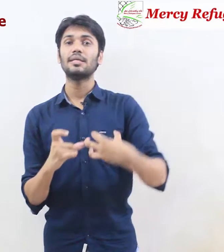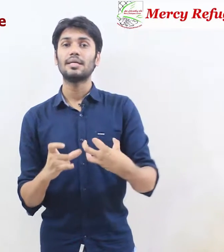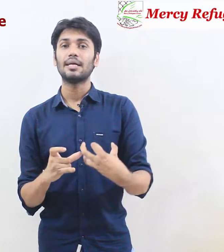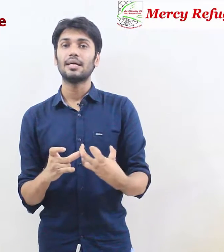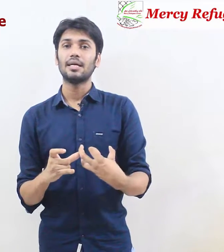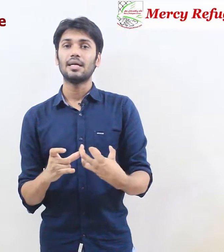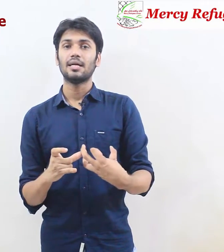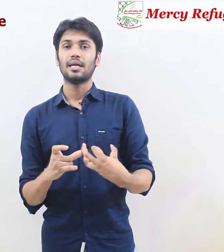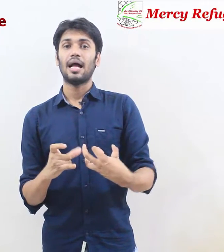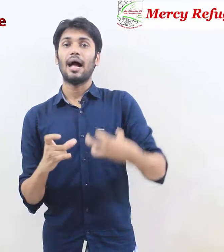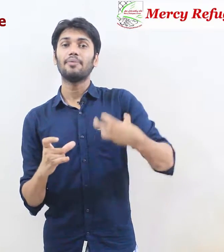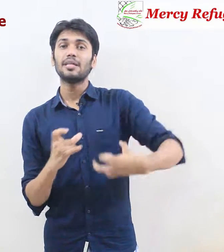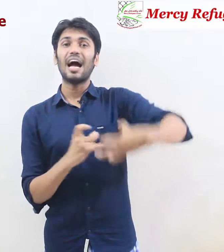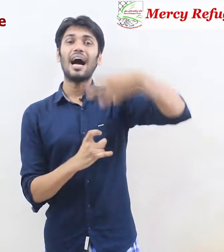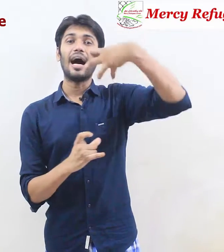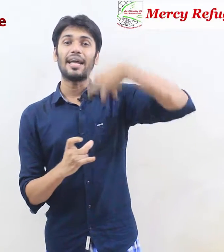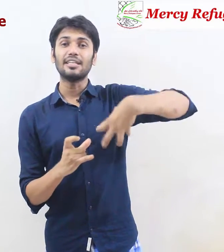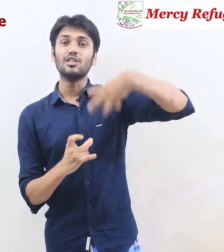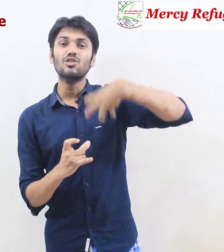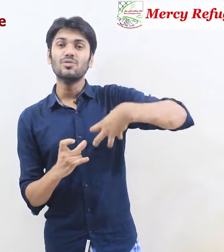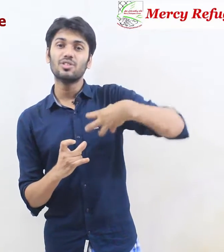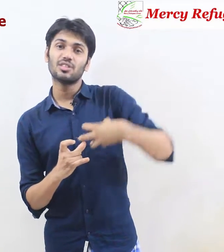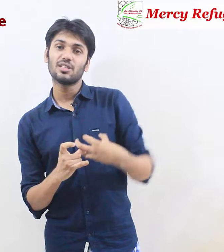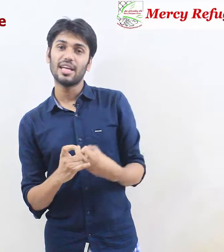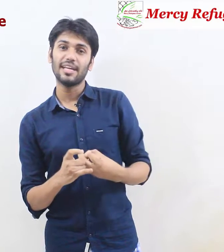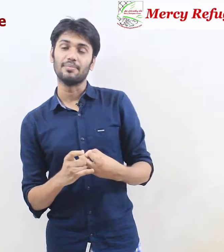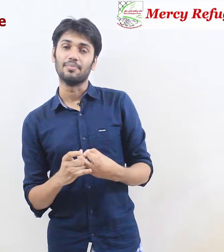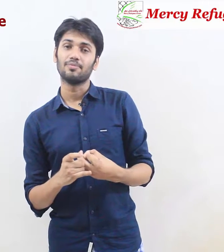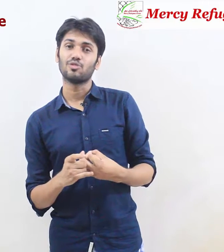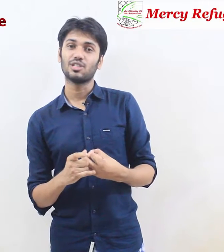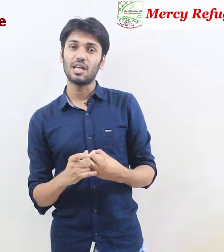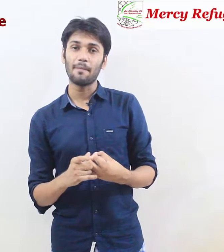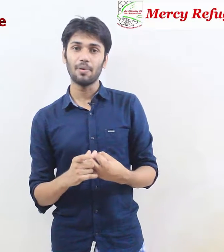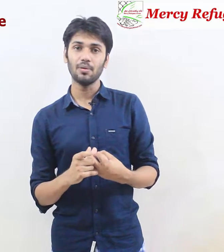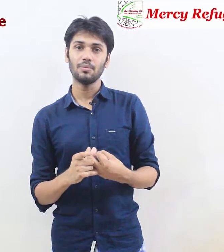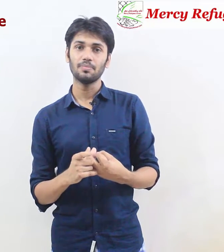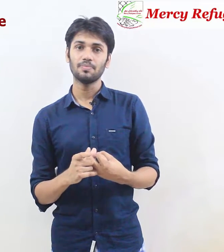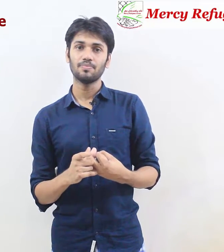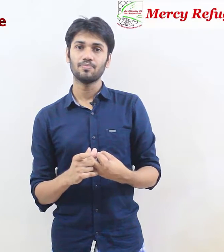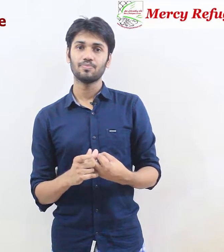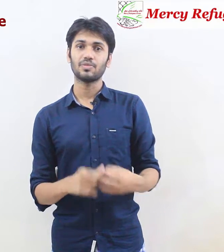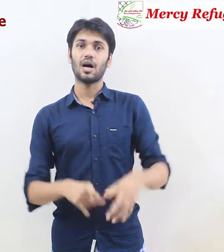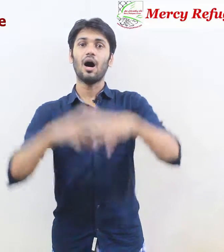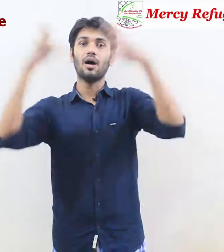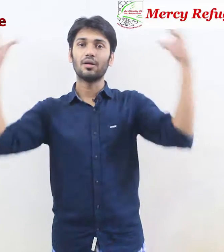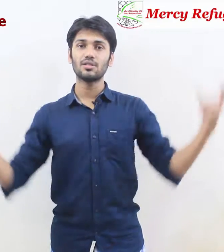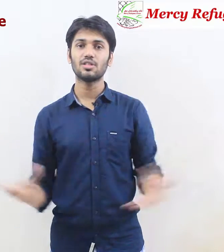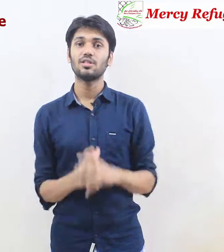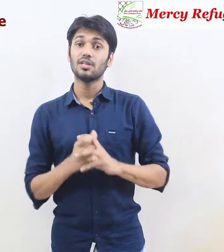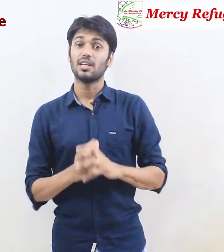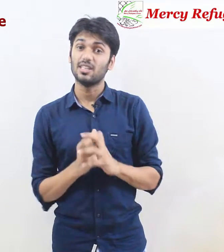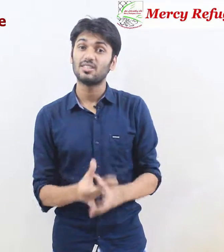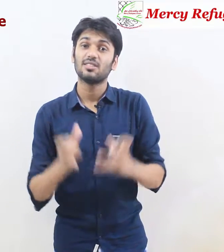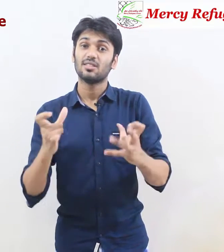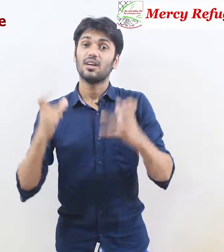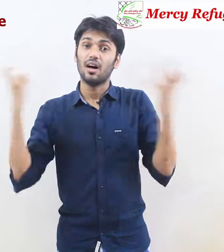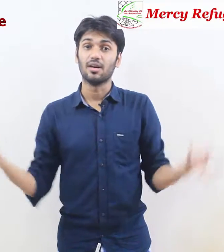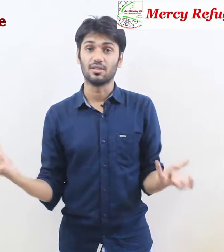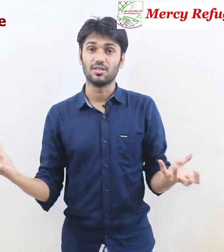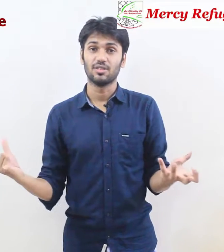having an universal name for example the earth is earth